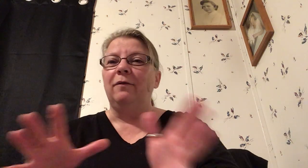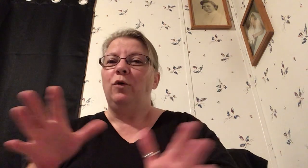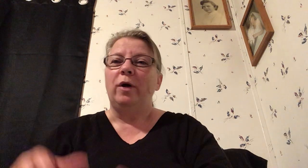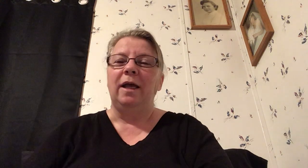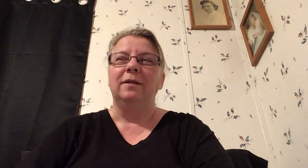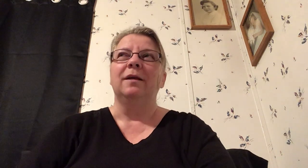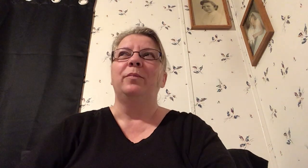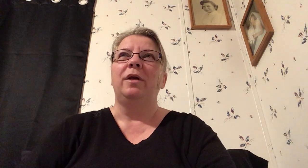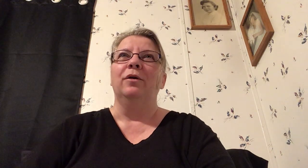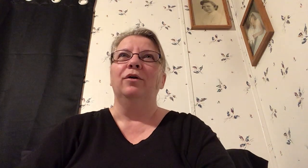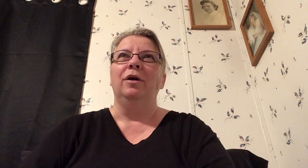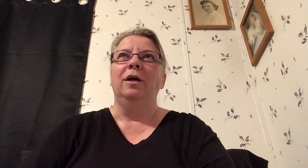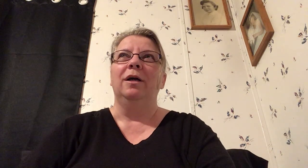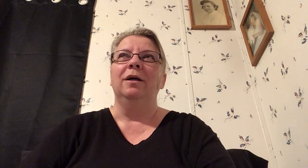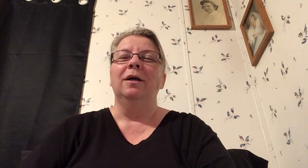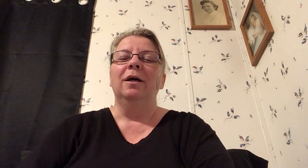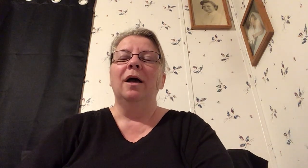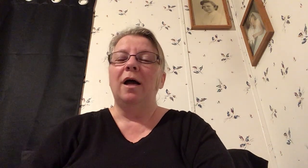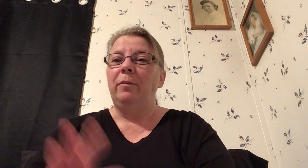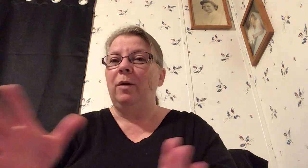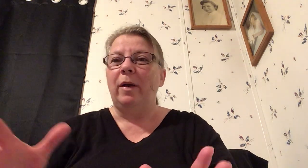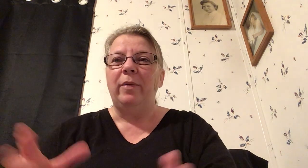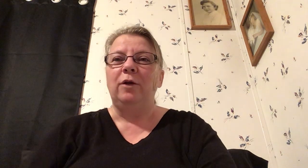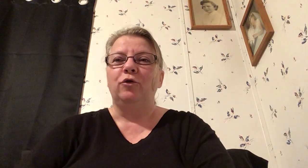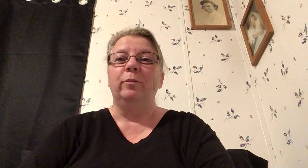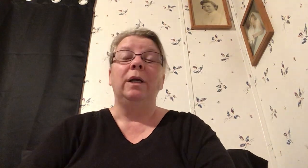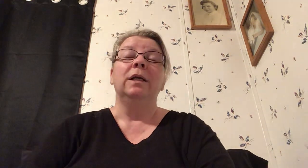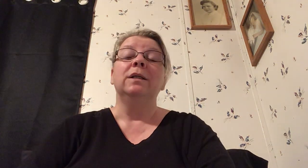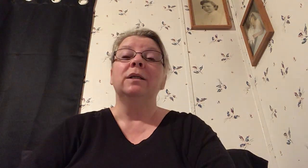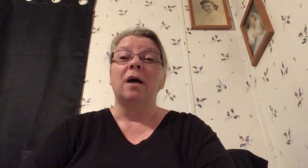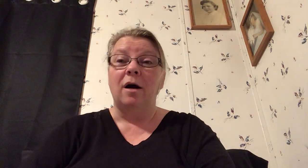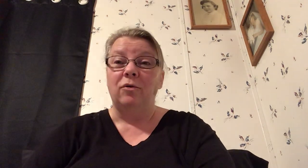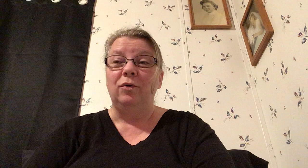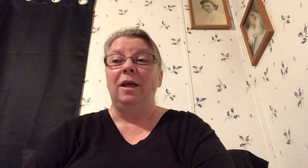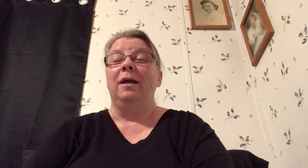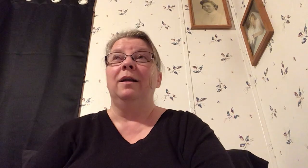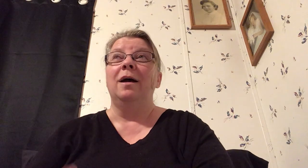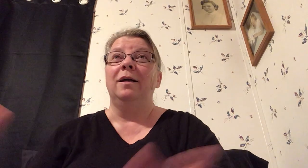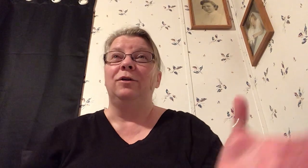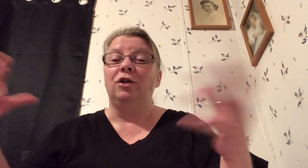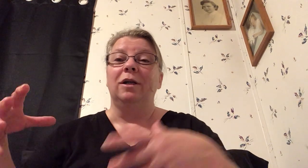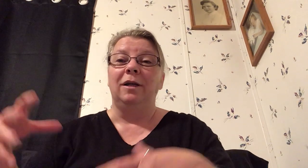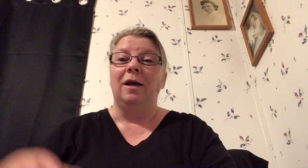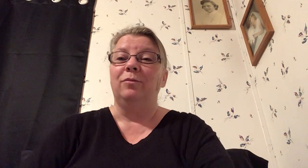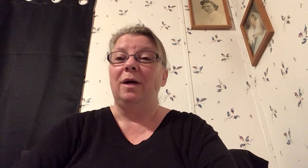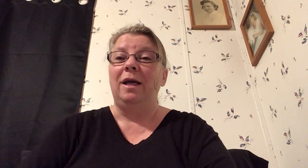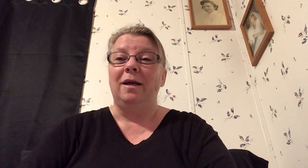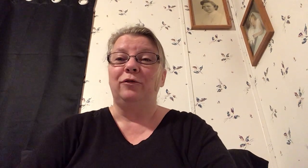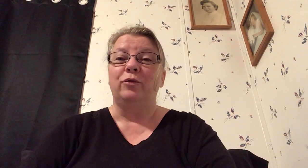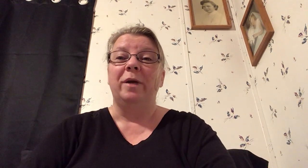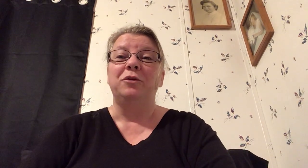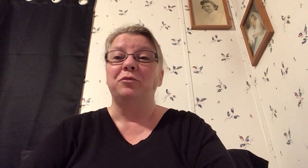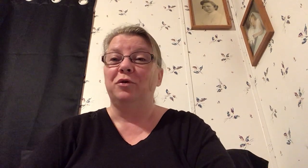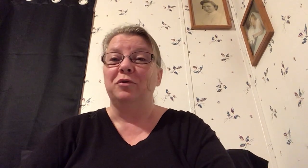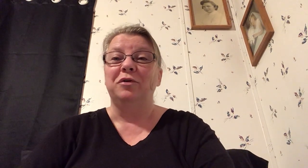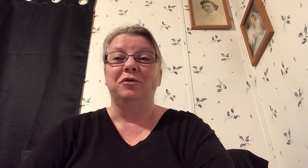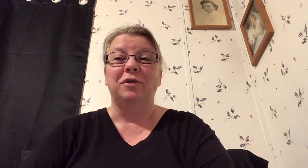give you a heads up here uh i'm in my bedroom because it's hot and i shut down my extra bedroom so there's